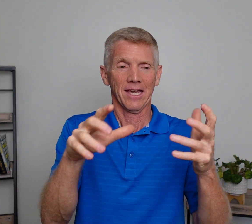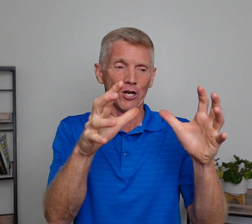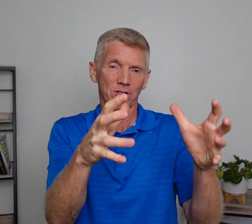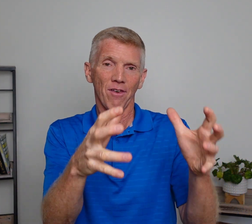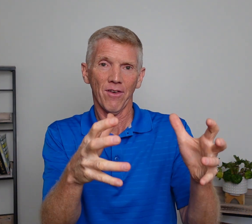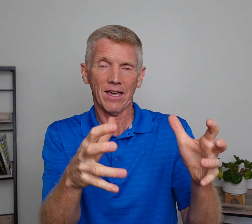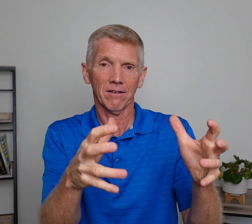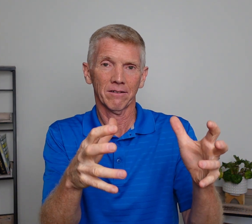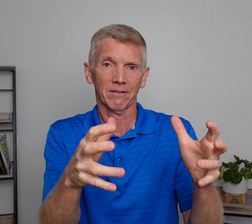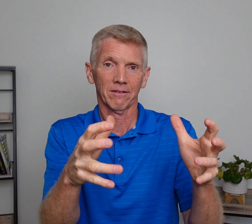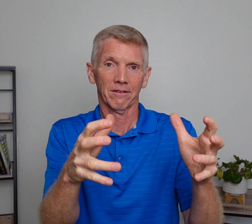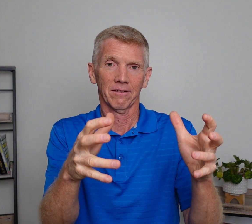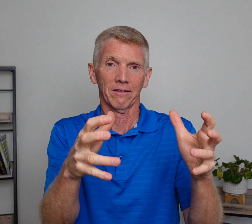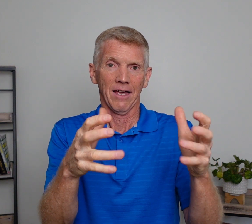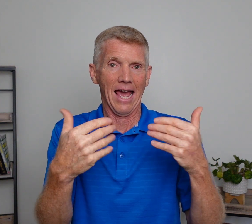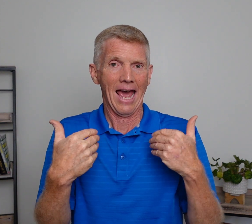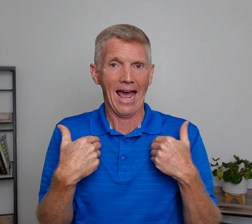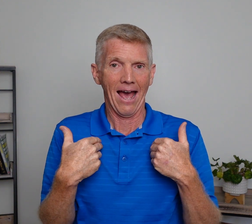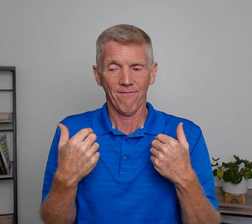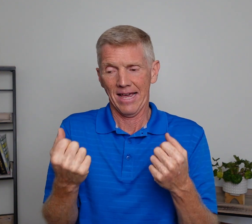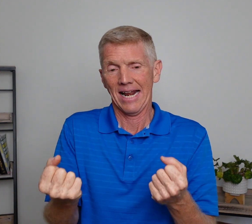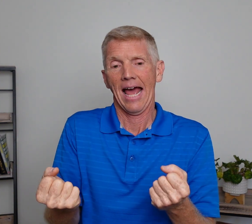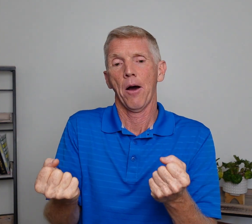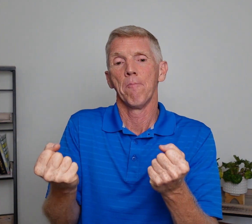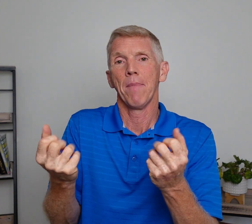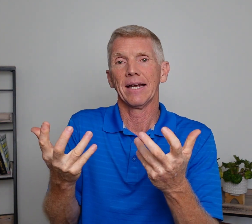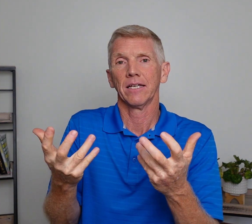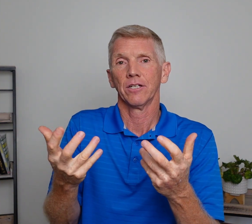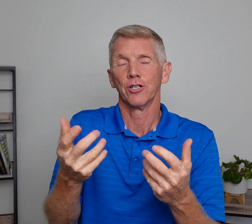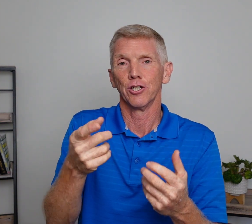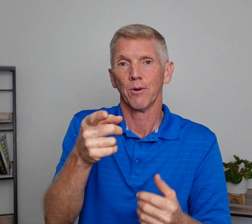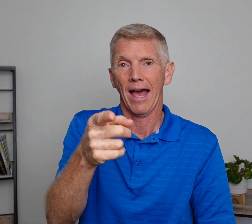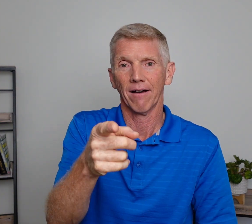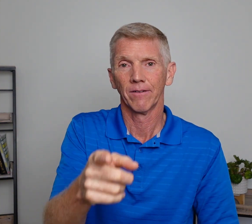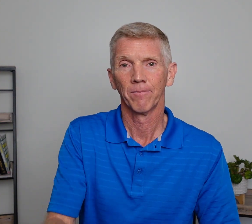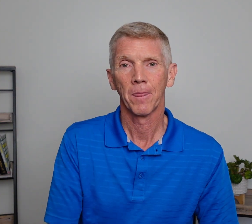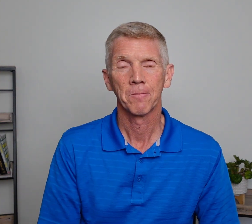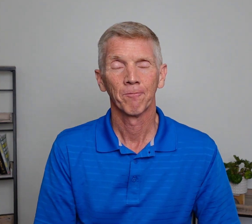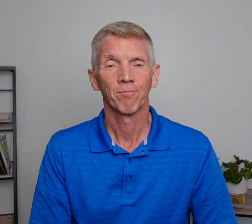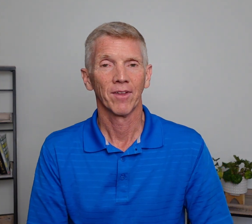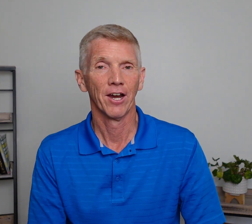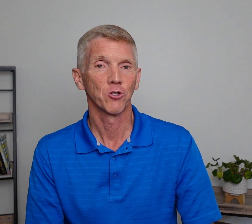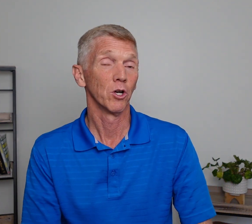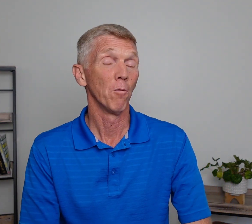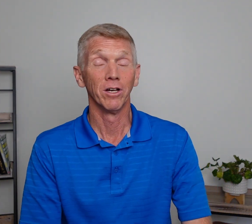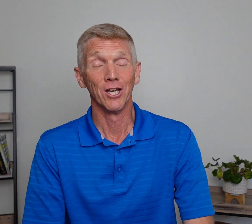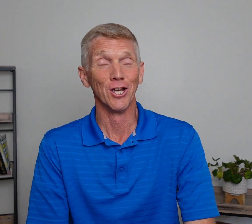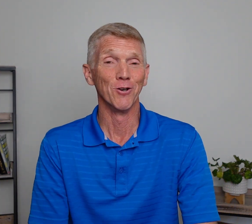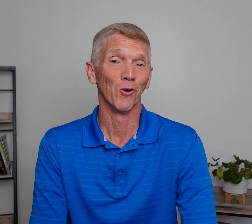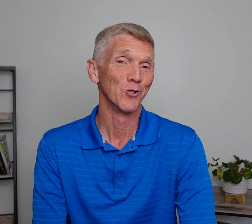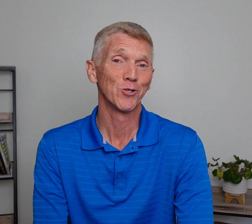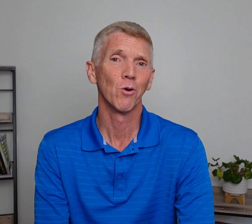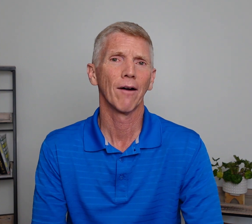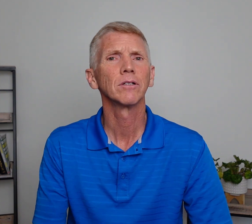Here's the thing. Have, and how many do you have? Now, here's one, hopefully, you won't use too often.